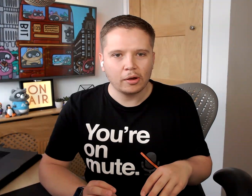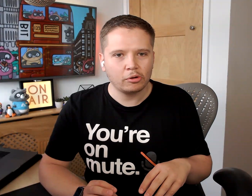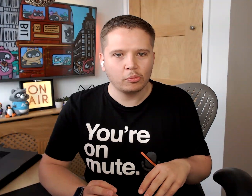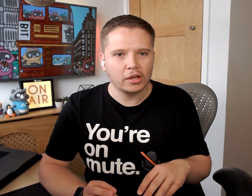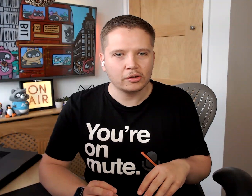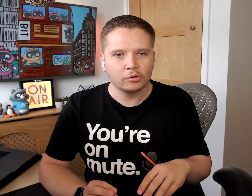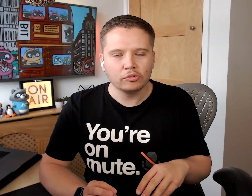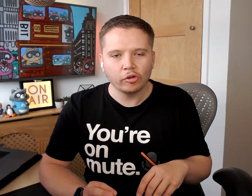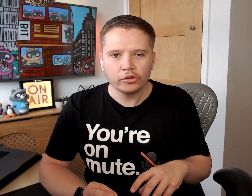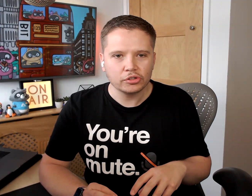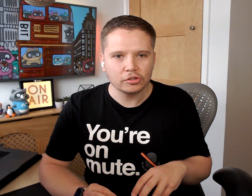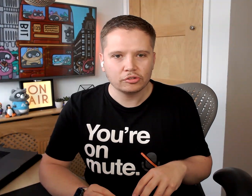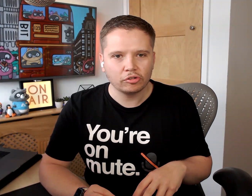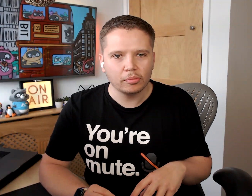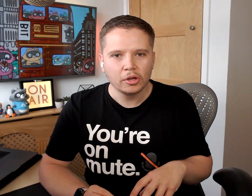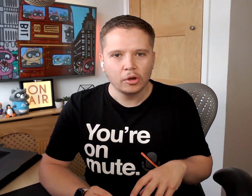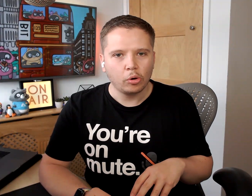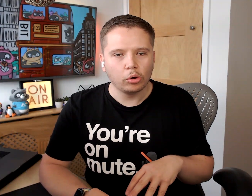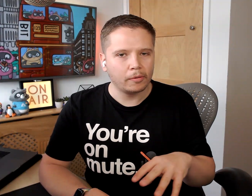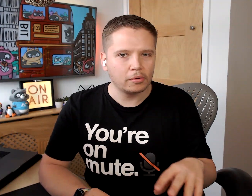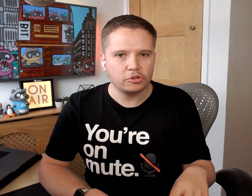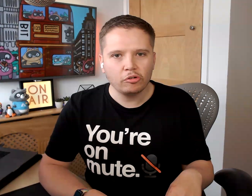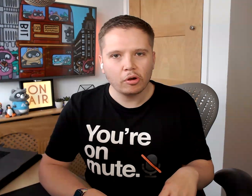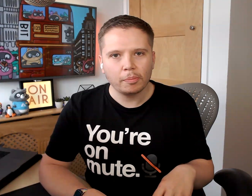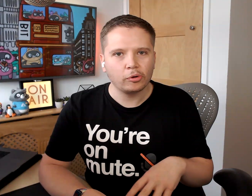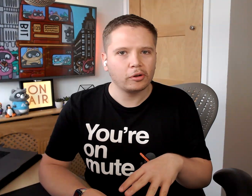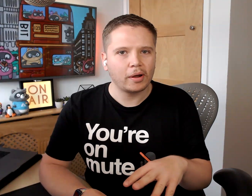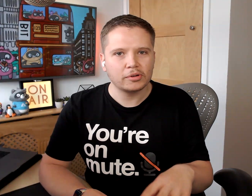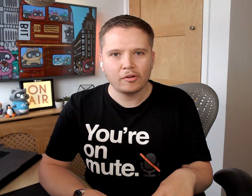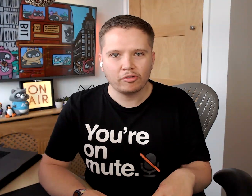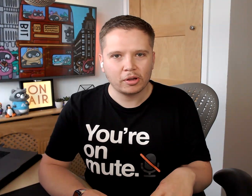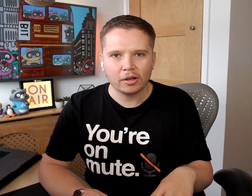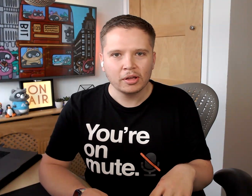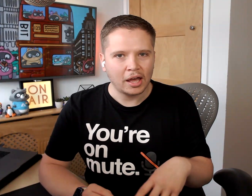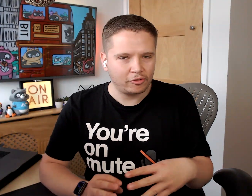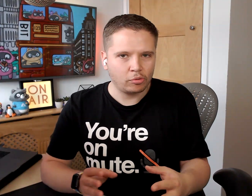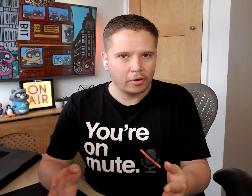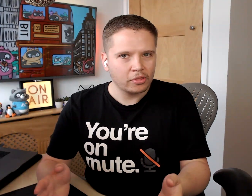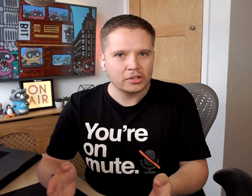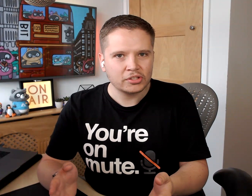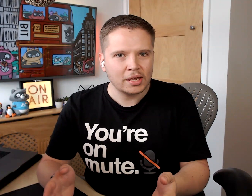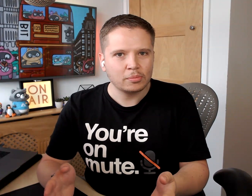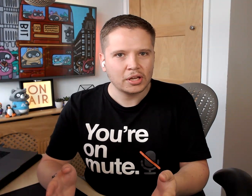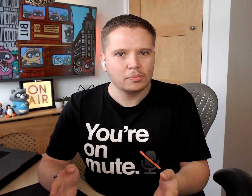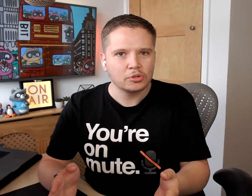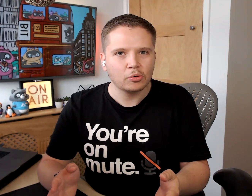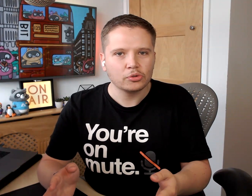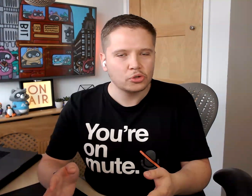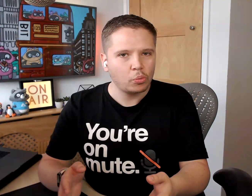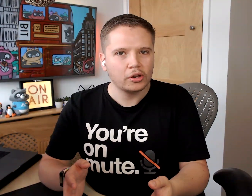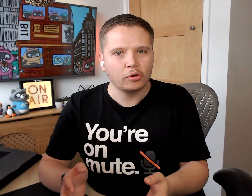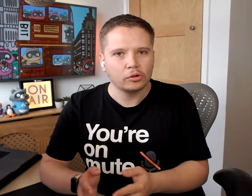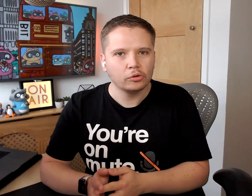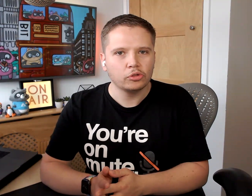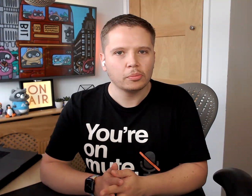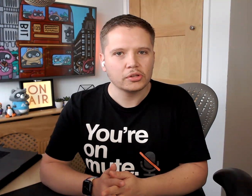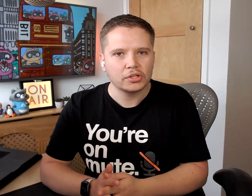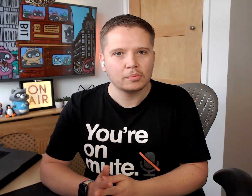how can we include voices from all around Europe and all around Africa? After all, they're in the same time zone. So why not include them at the same